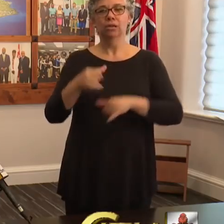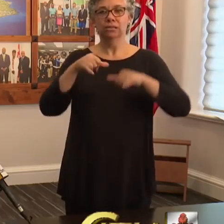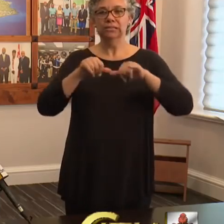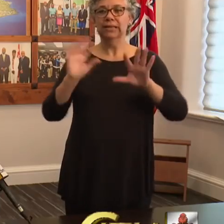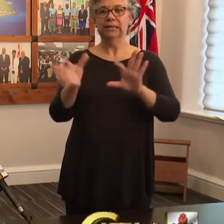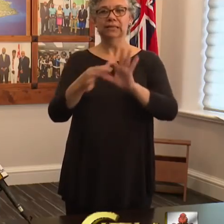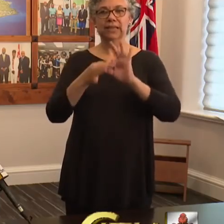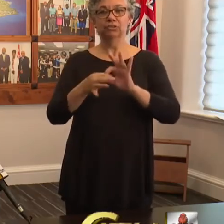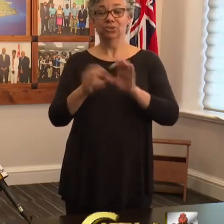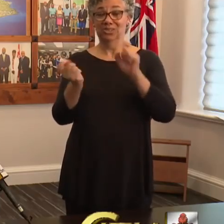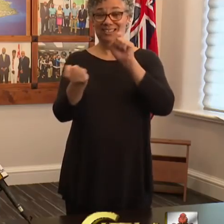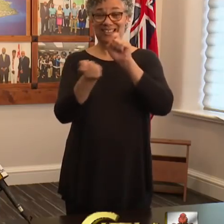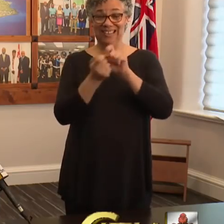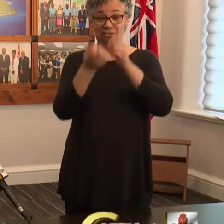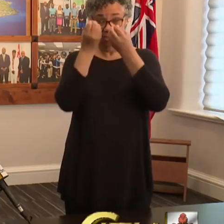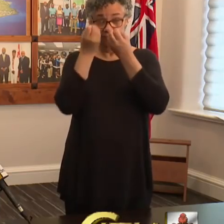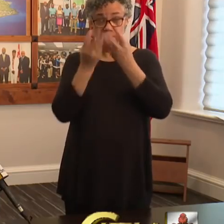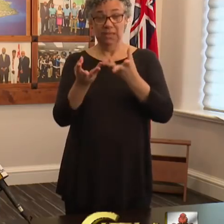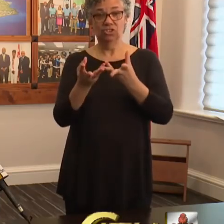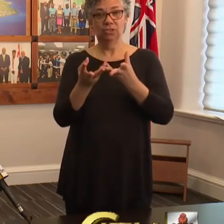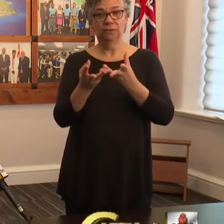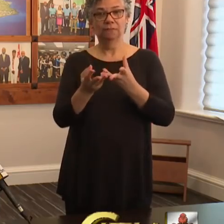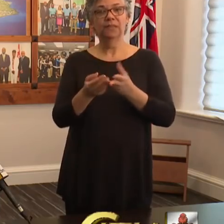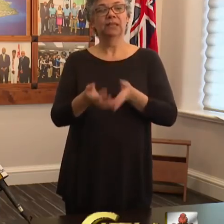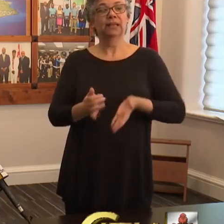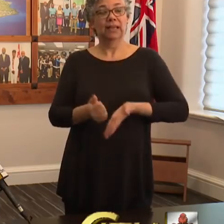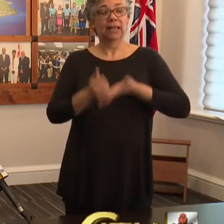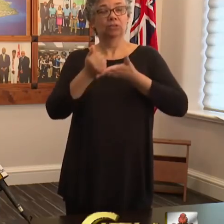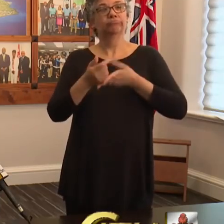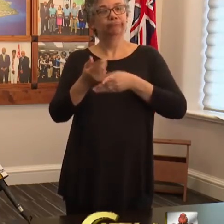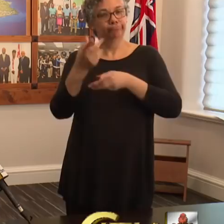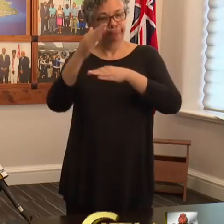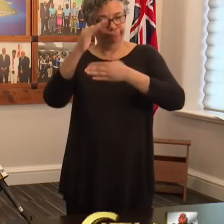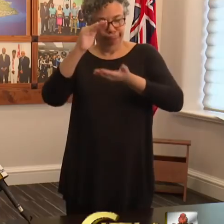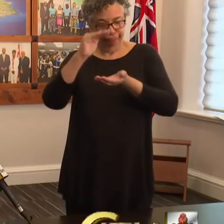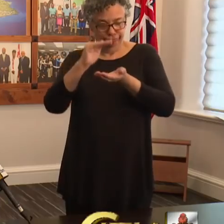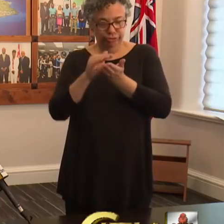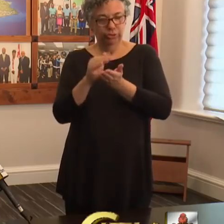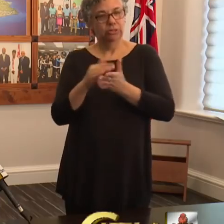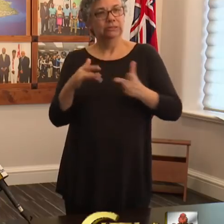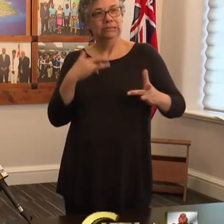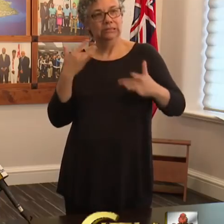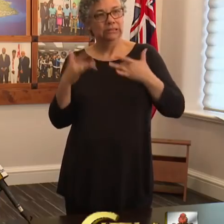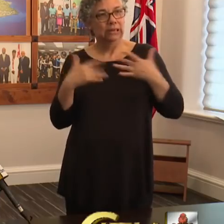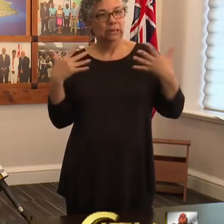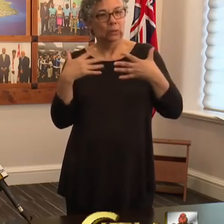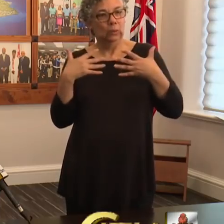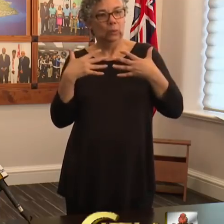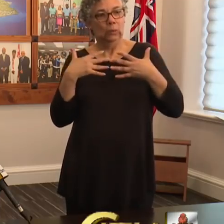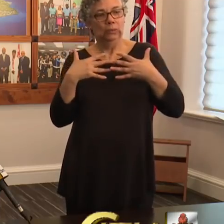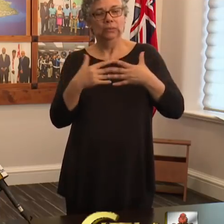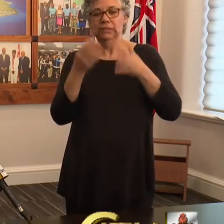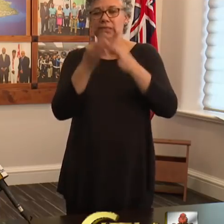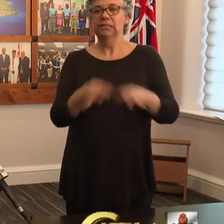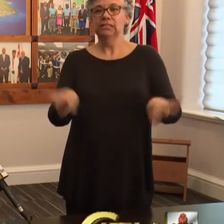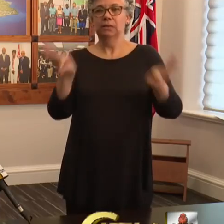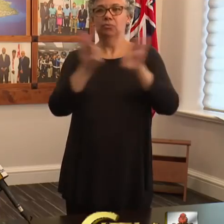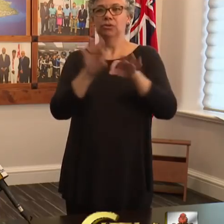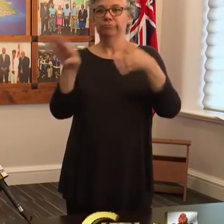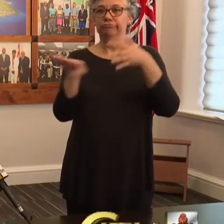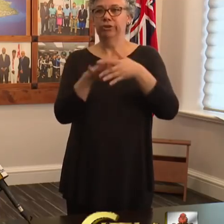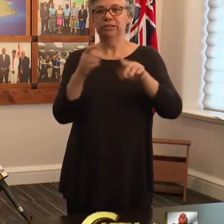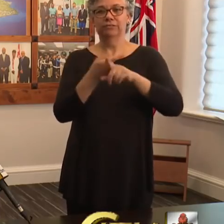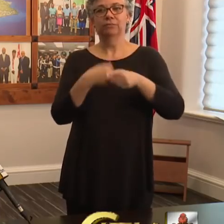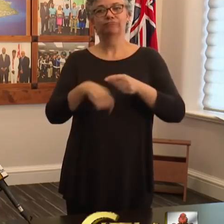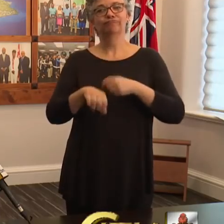reliable information and this can help in reducing anxiety. Sometimes it's important to take breaks from the news